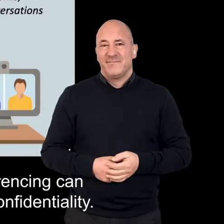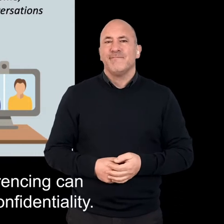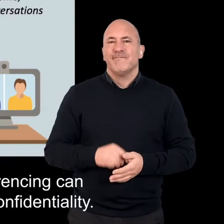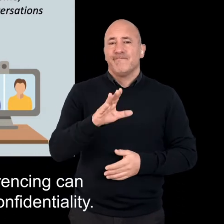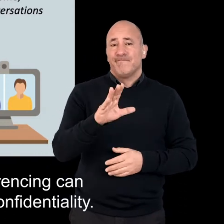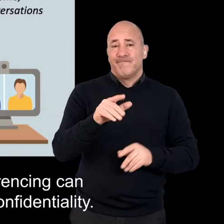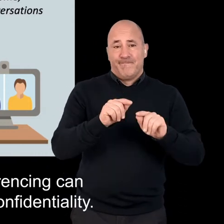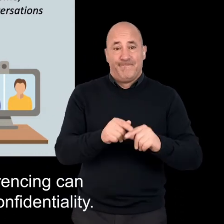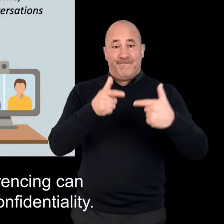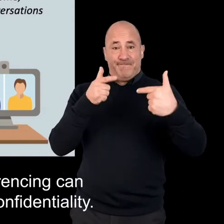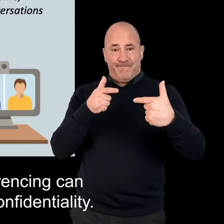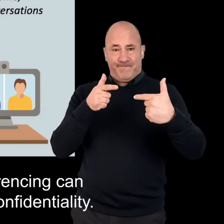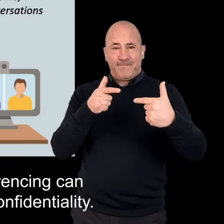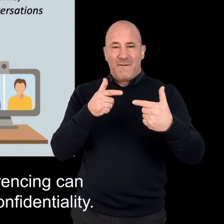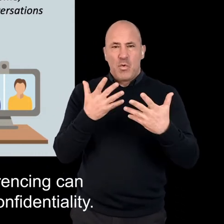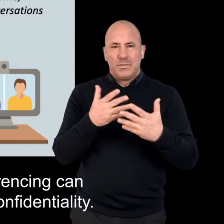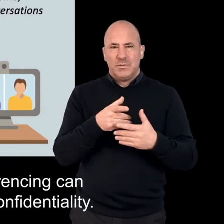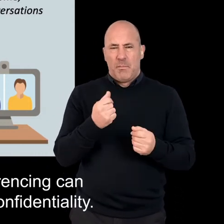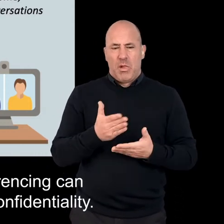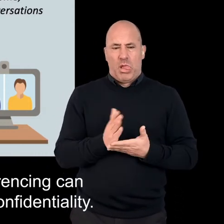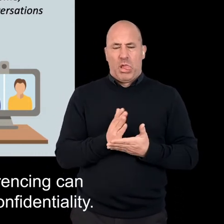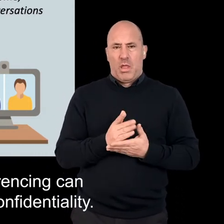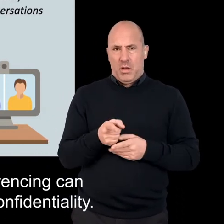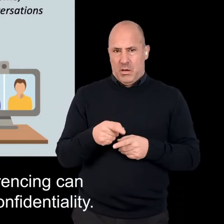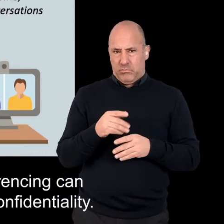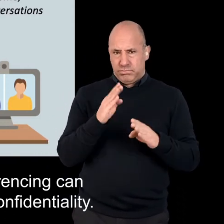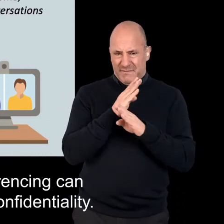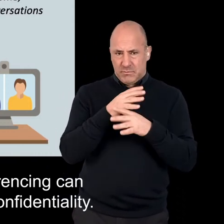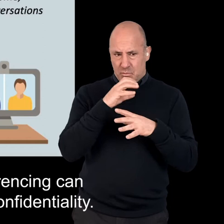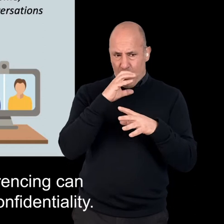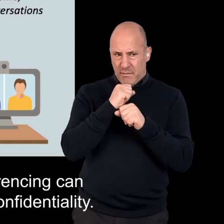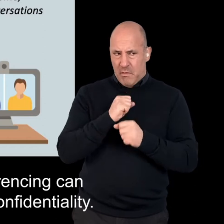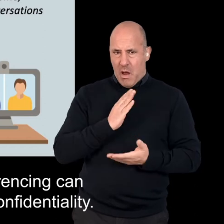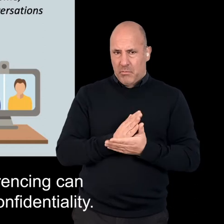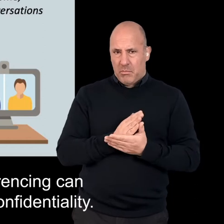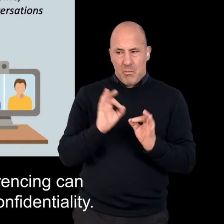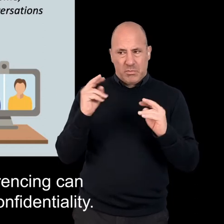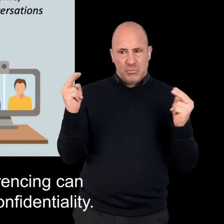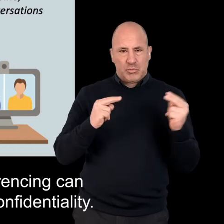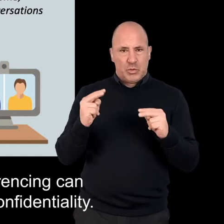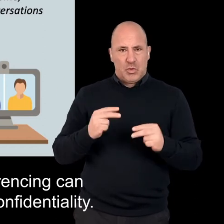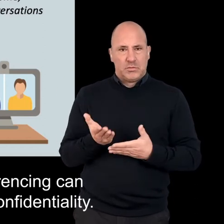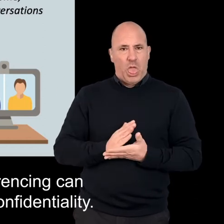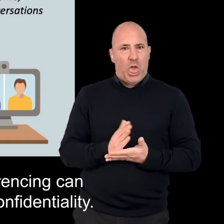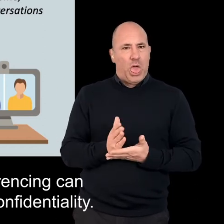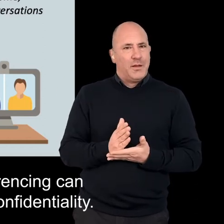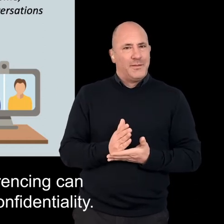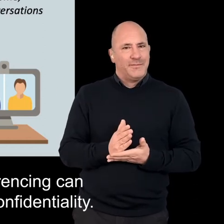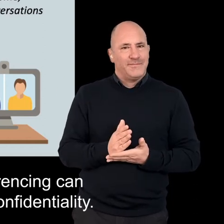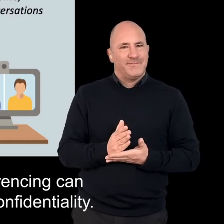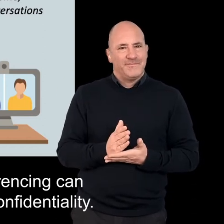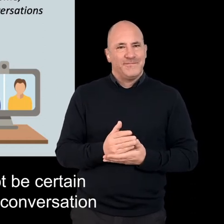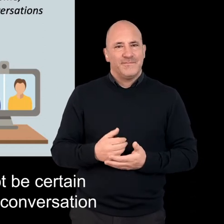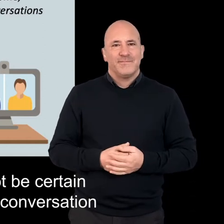We should also note that video conferencing can cause uncertainty around privacy and